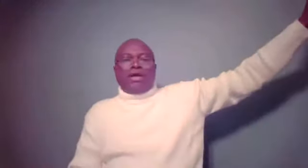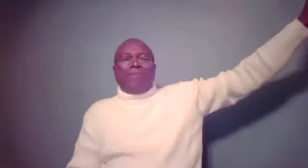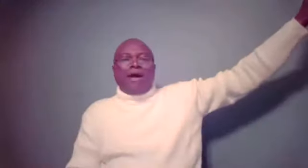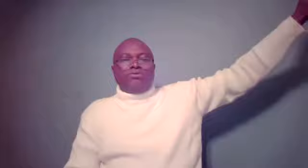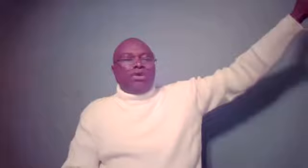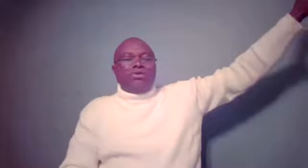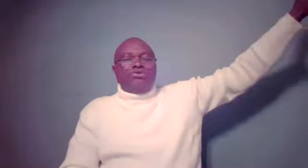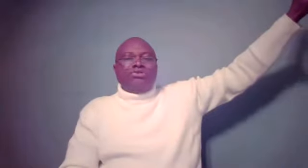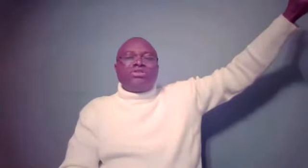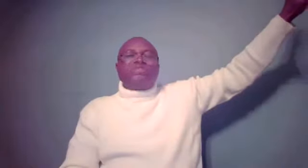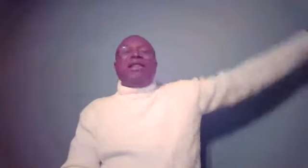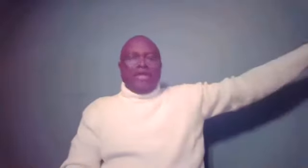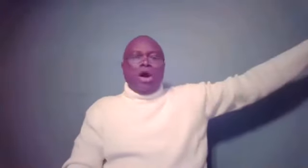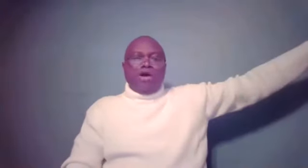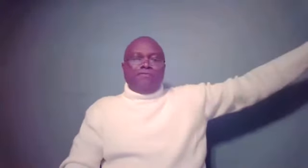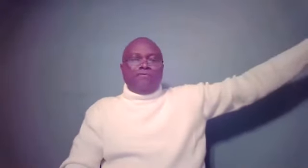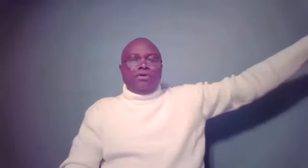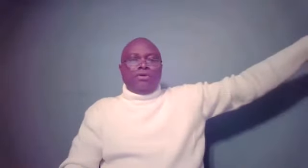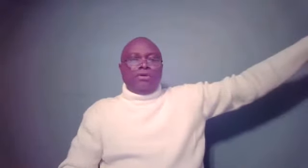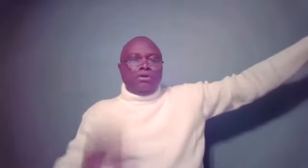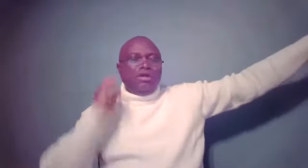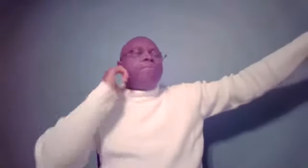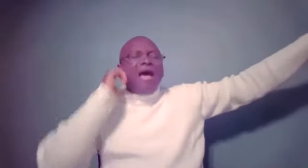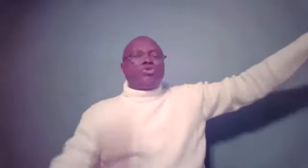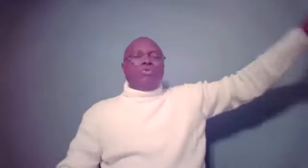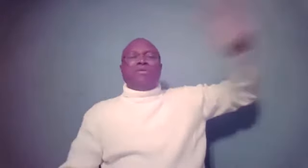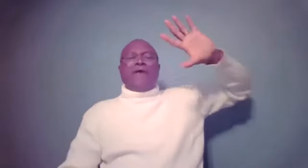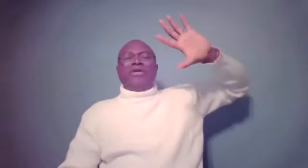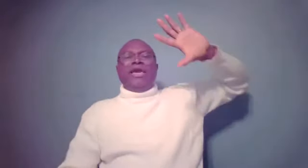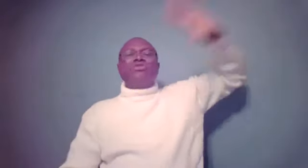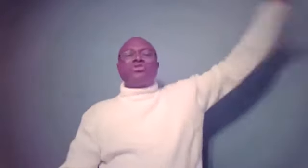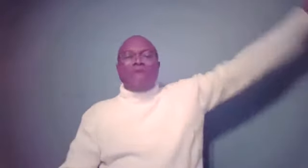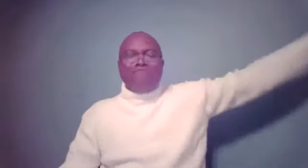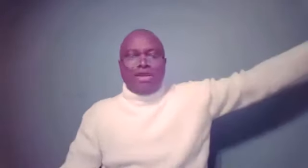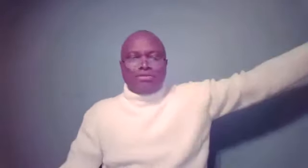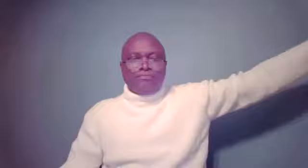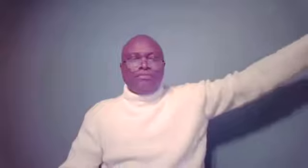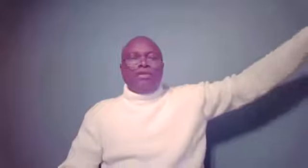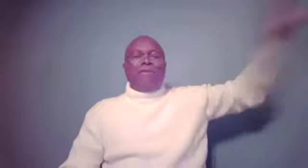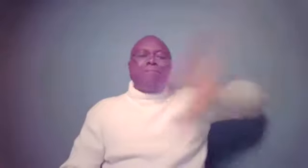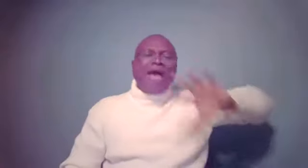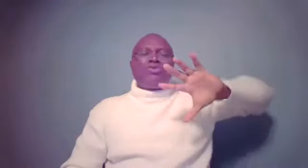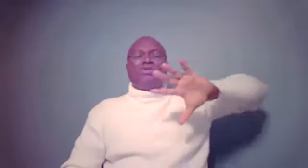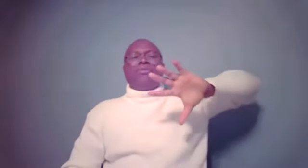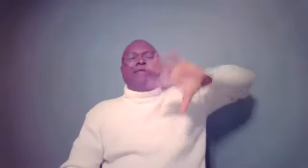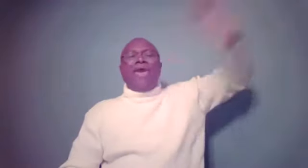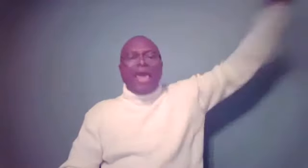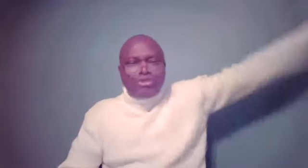about selling him off. The past was about enslavement. The past was about hatred.